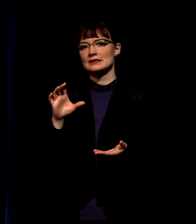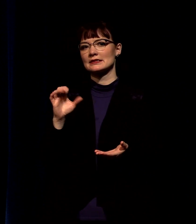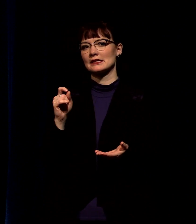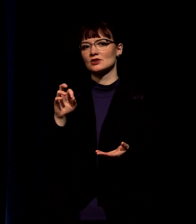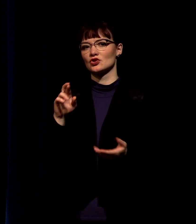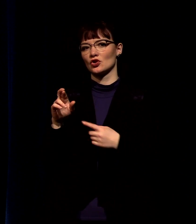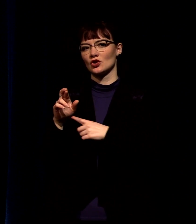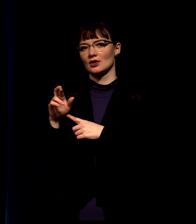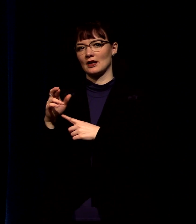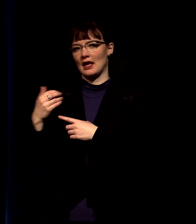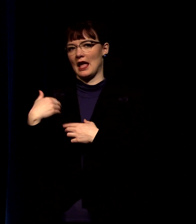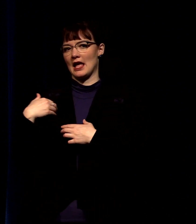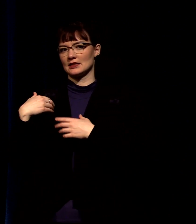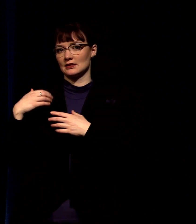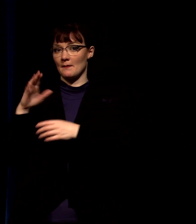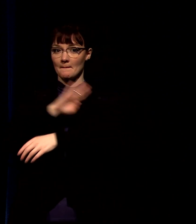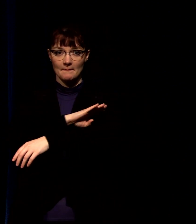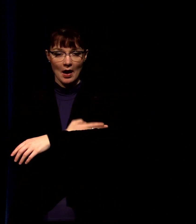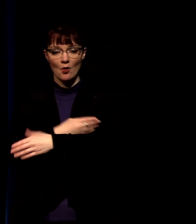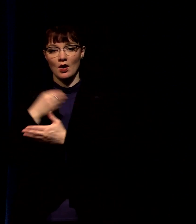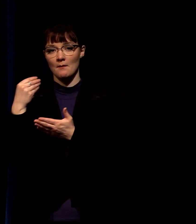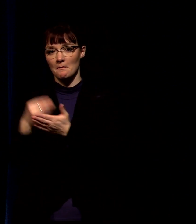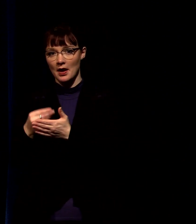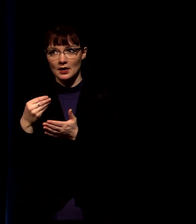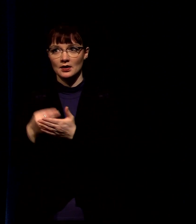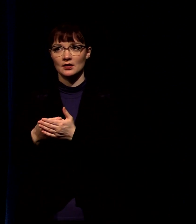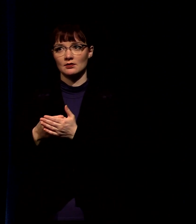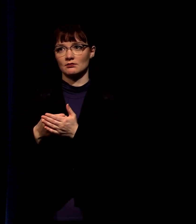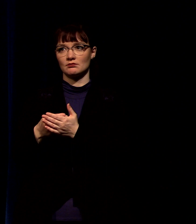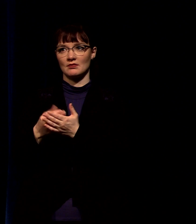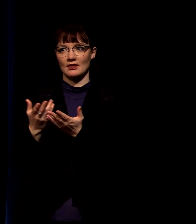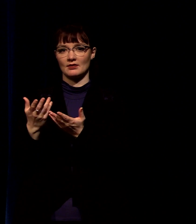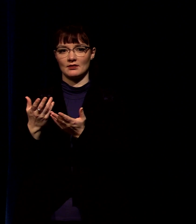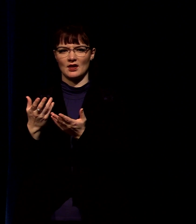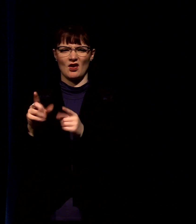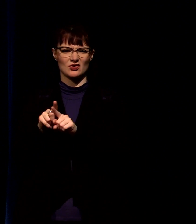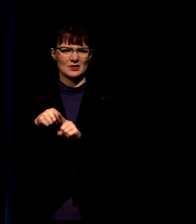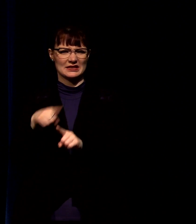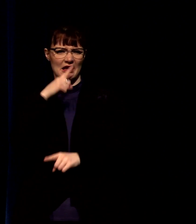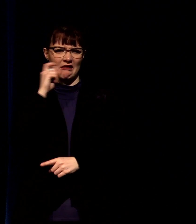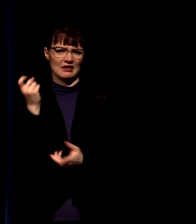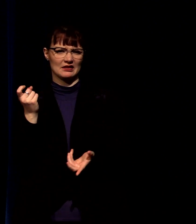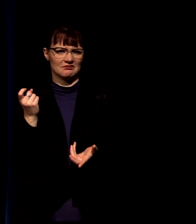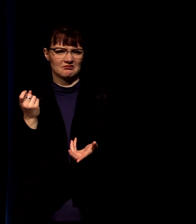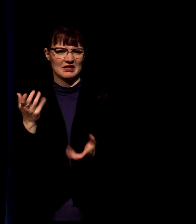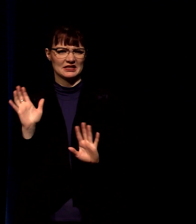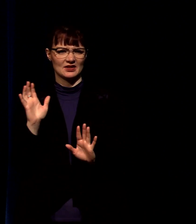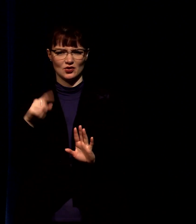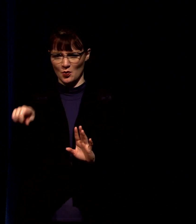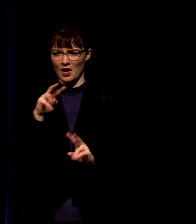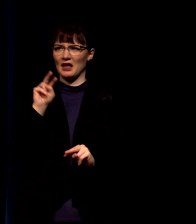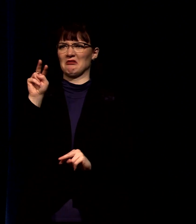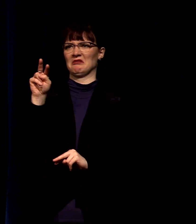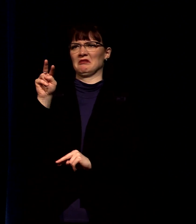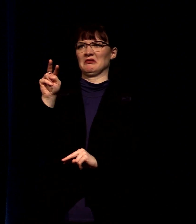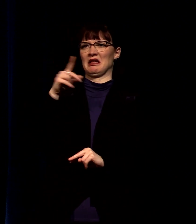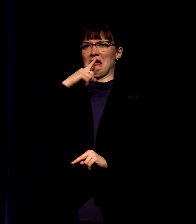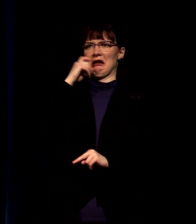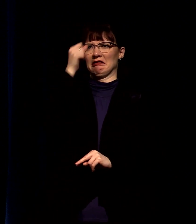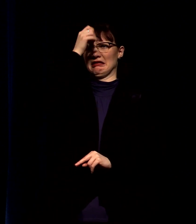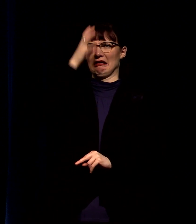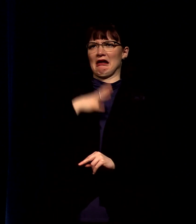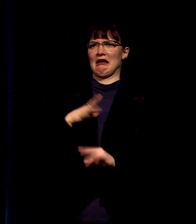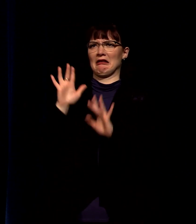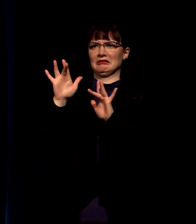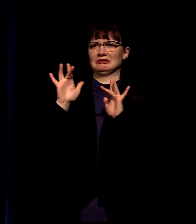has power and money and it stops there he's ugly you're all thinking that right now let's be honest the